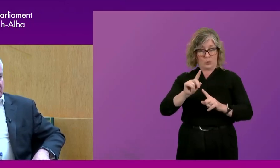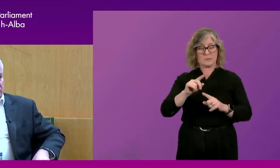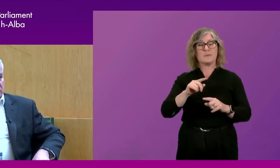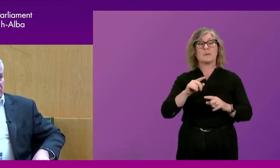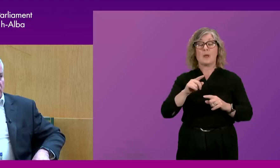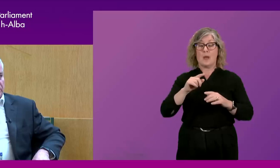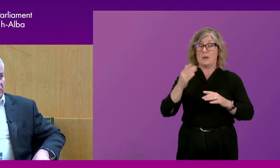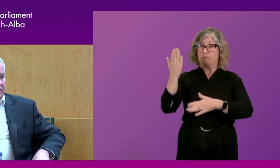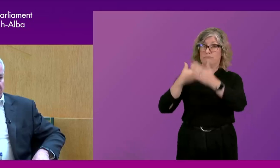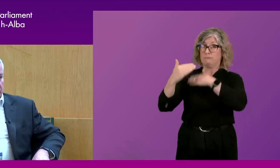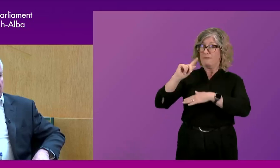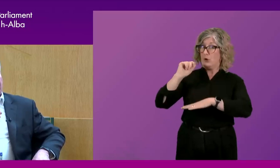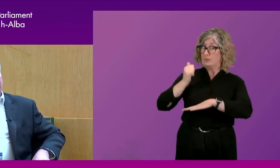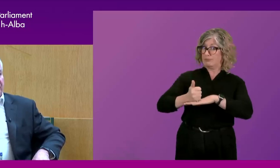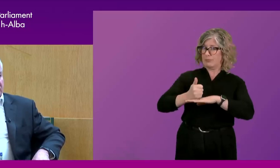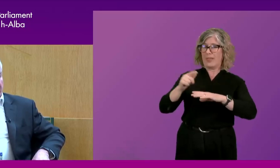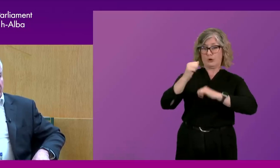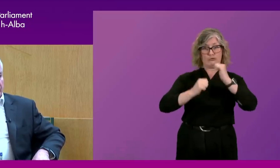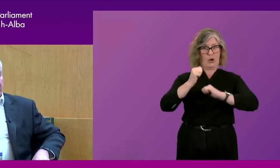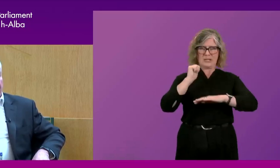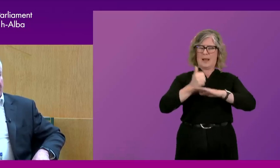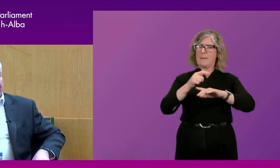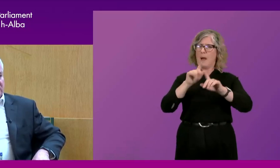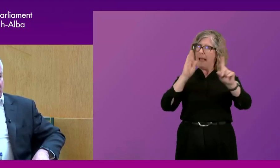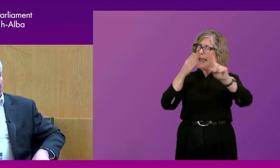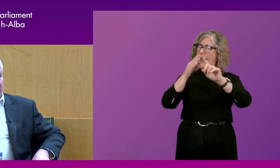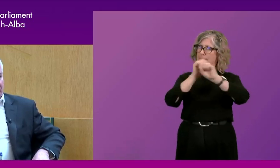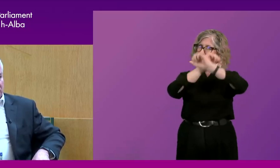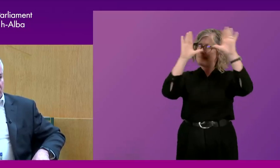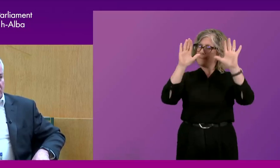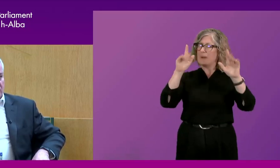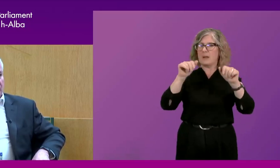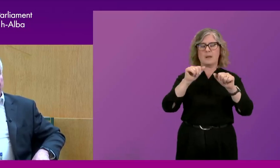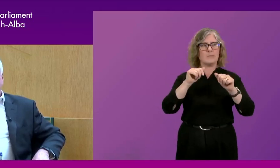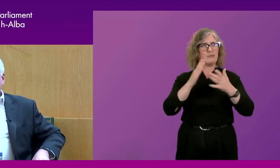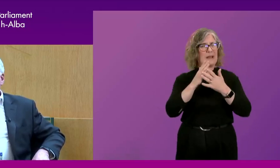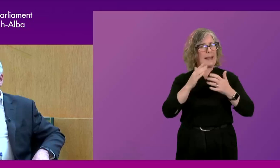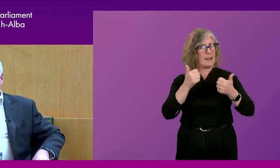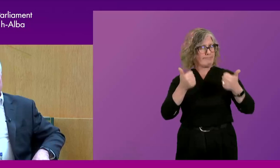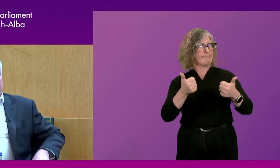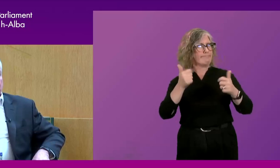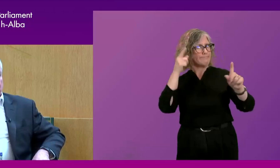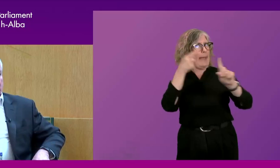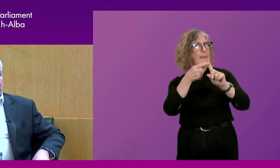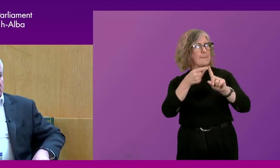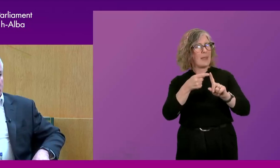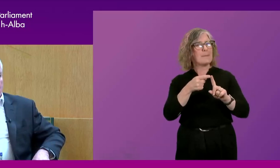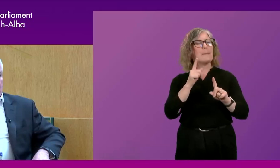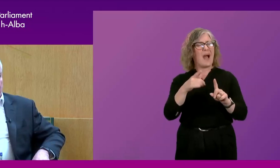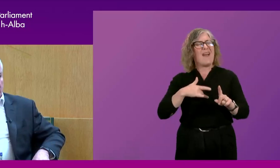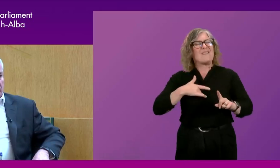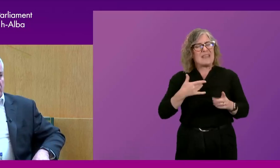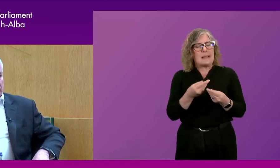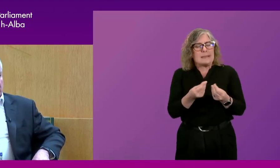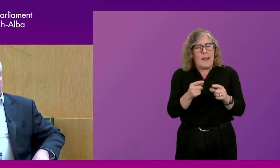the best of intentions, and nobody should ever feel defensive about them. But the reality is 25 years on, some of the basic initial structure doesn't